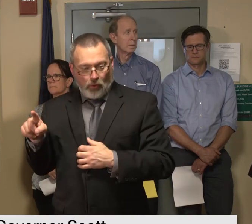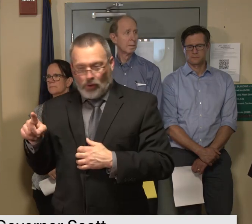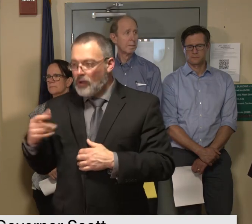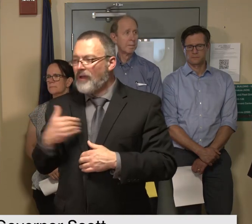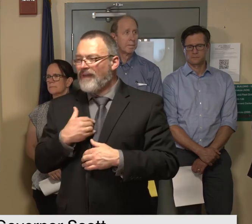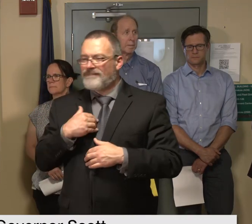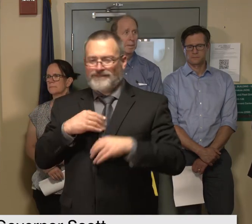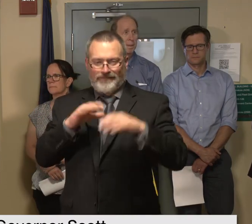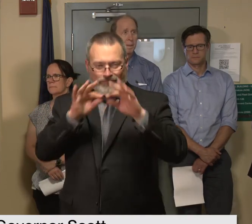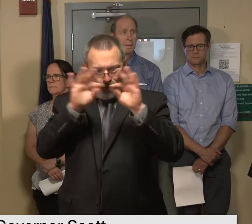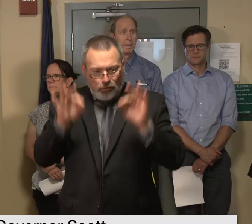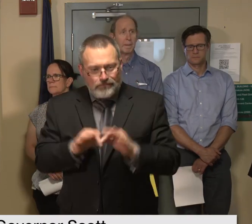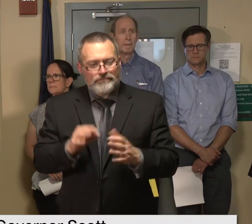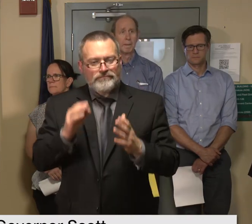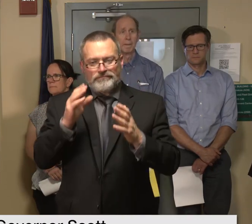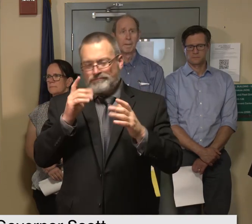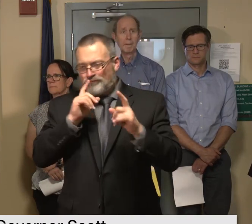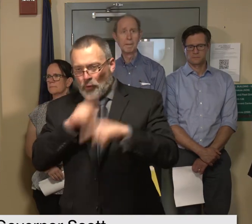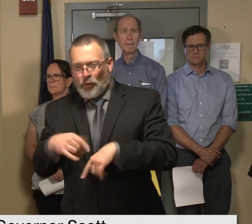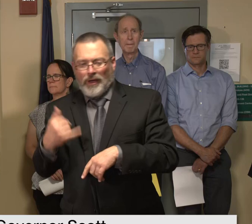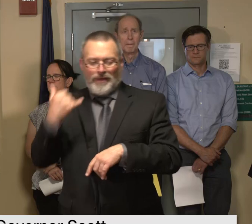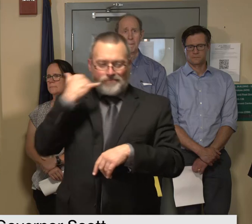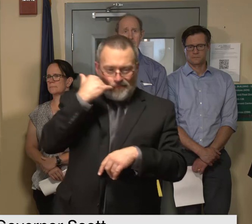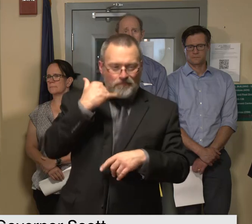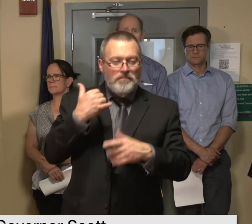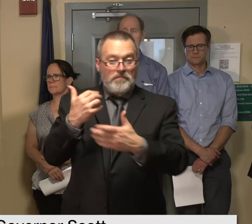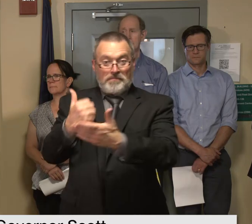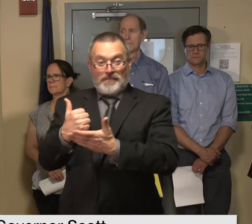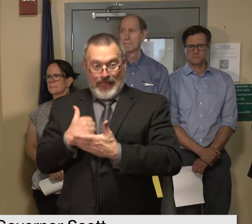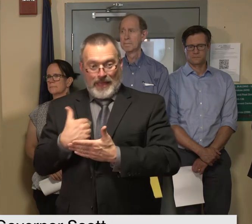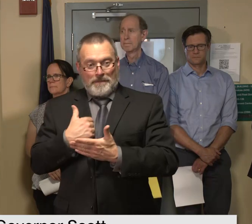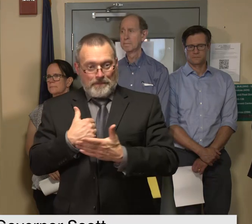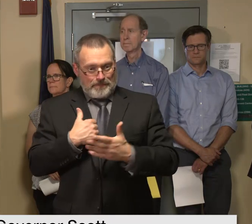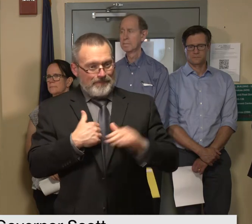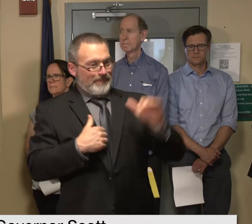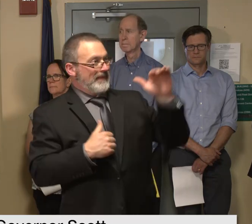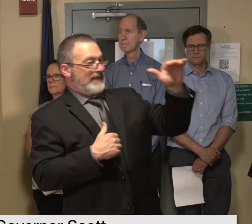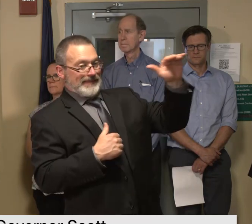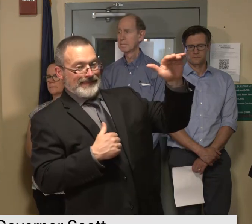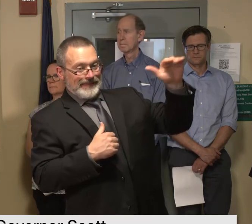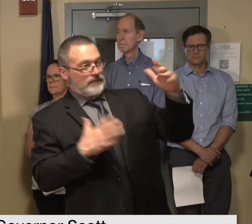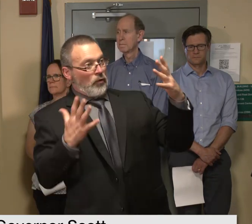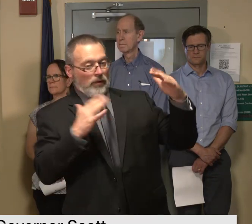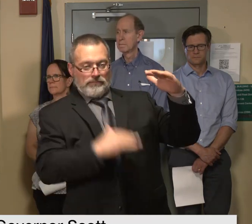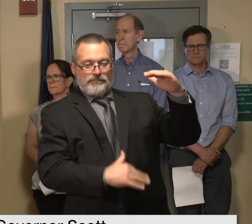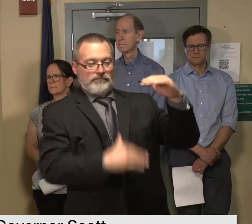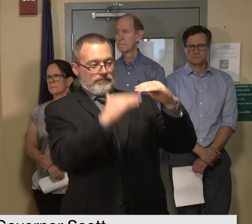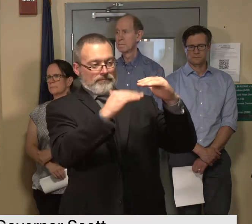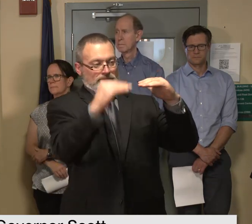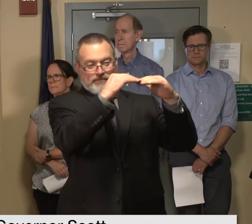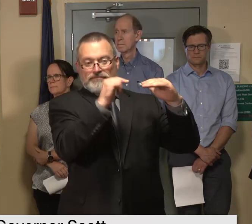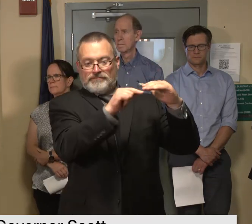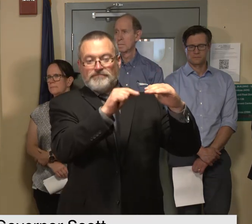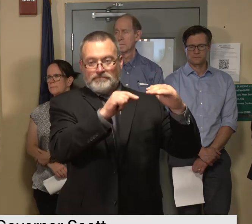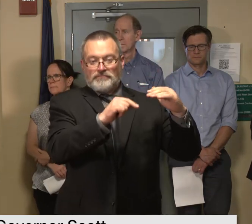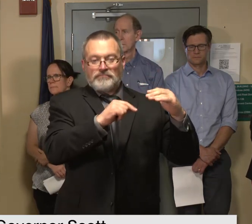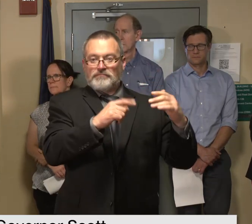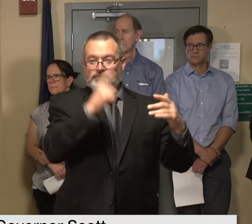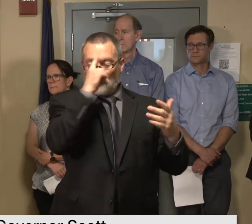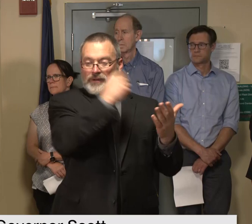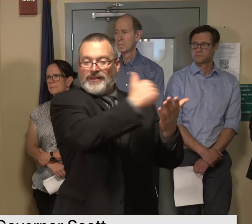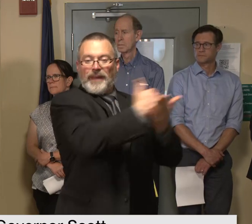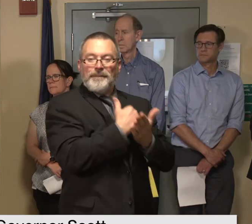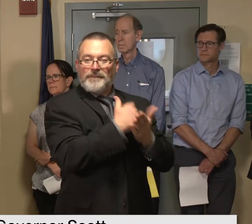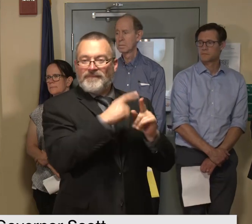whatever damage you have and will help us meet whatever thresholds we need to make for public assistance as well as individual